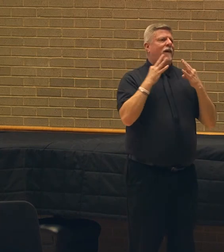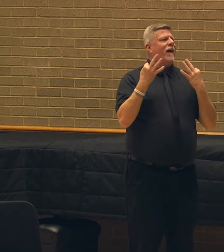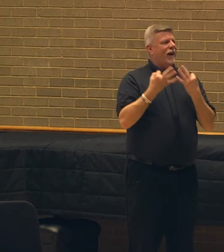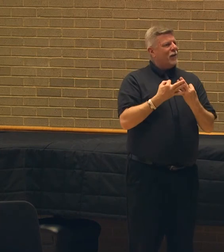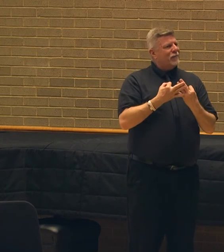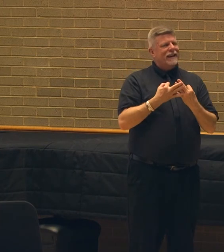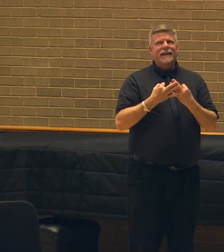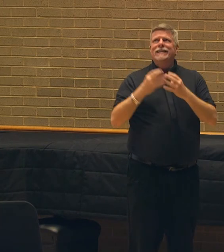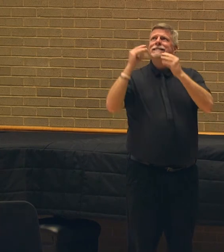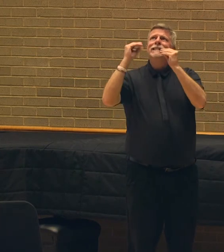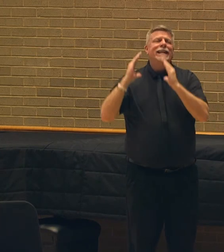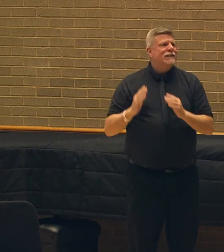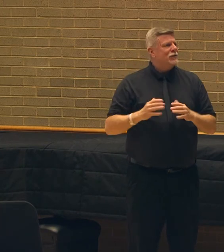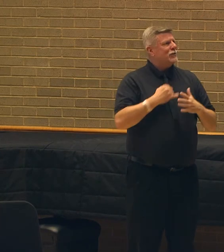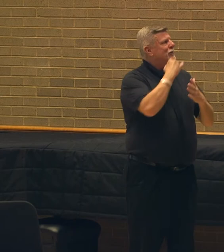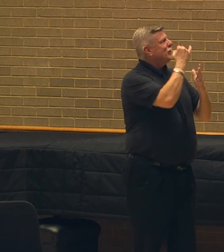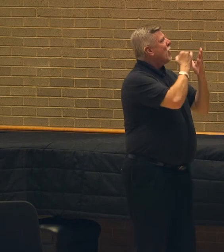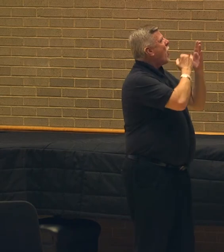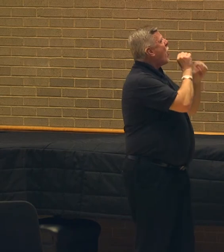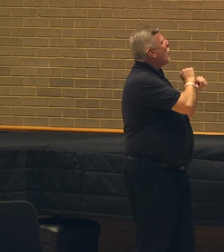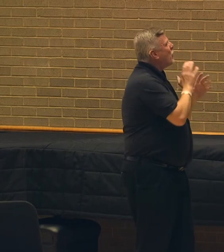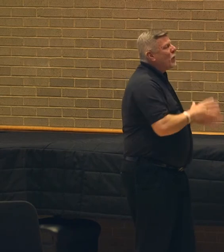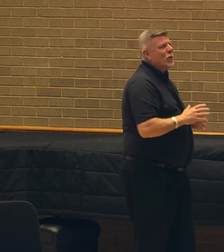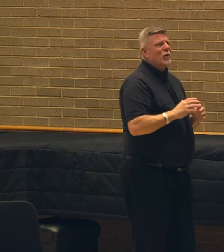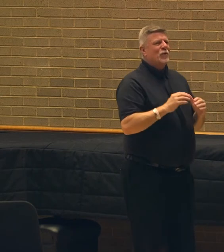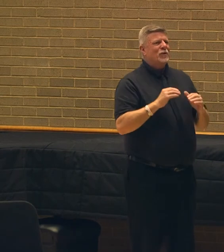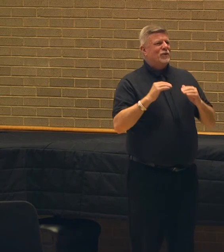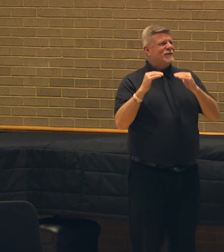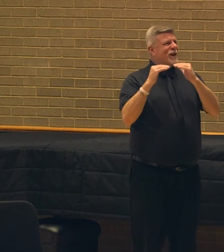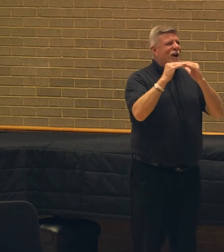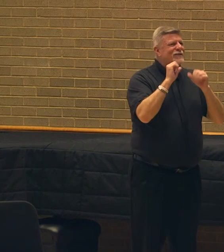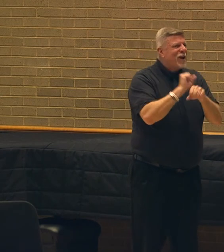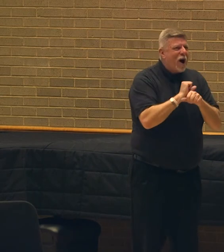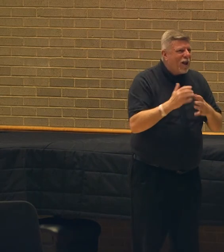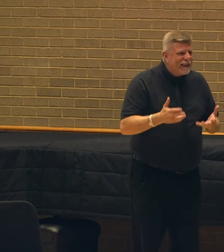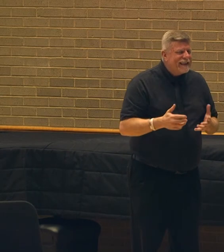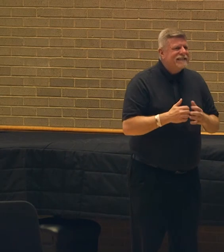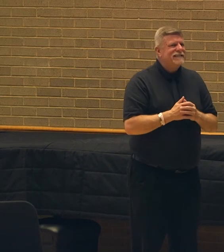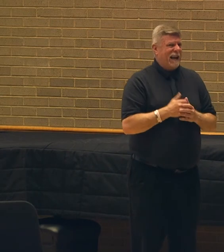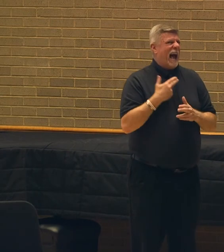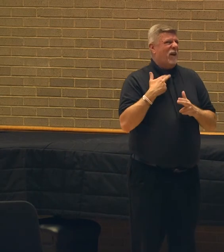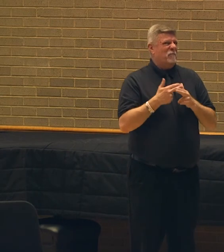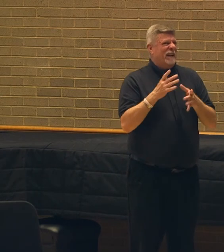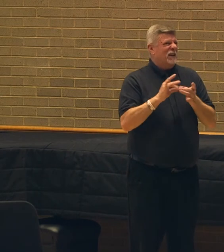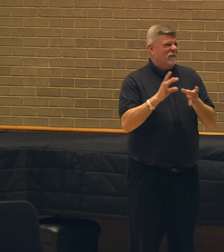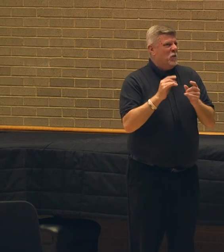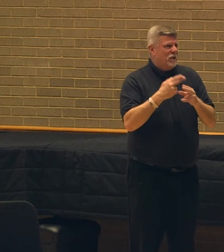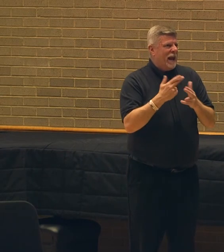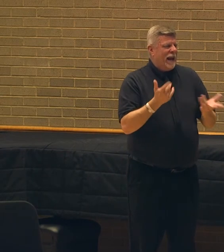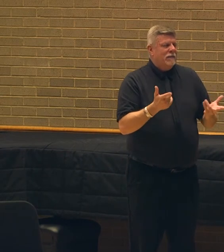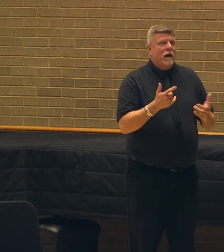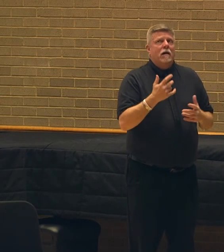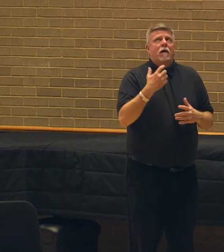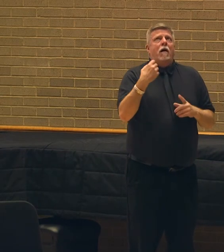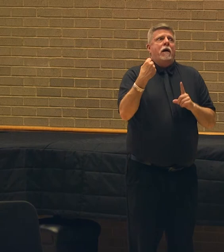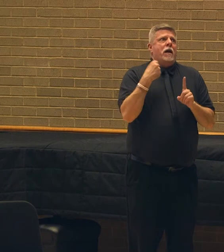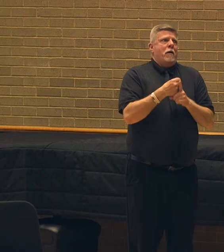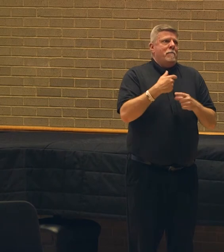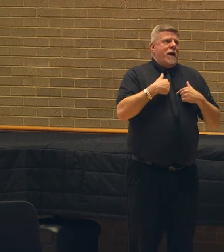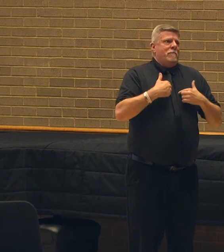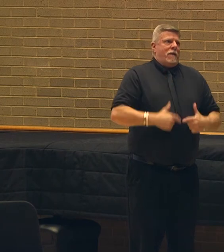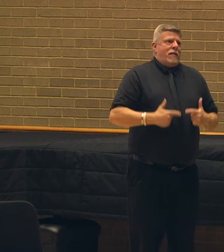workers and colleagues, a few whose names I'll bring into this space, who are incredibly impactful on me.